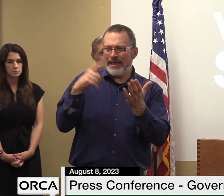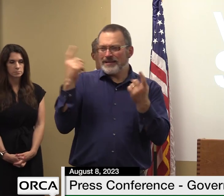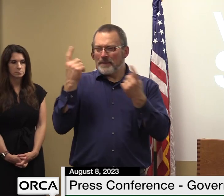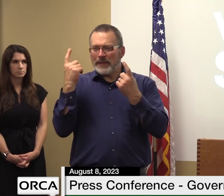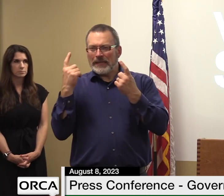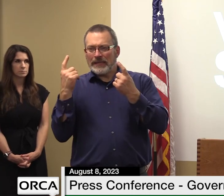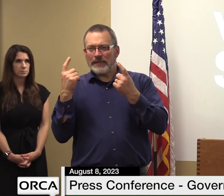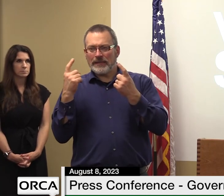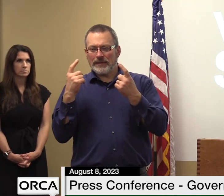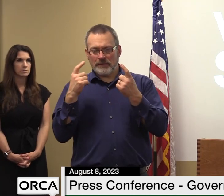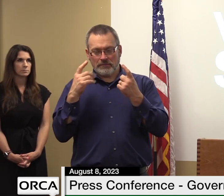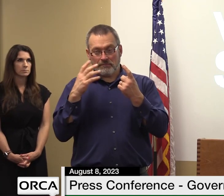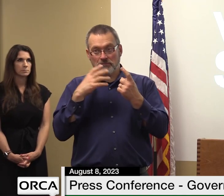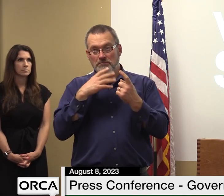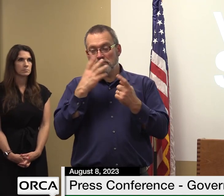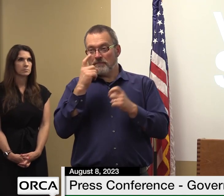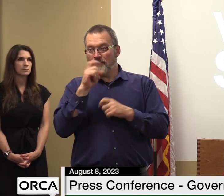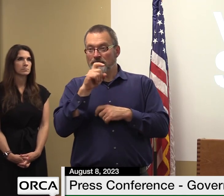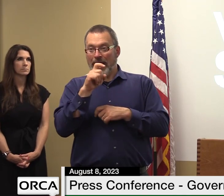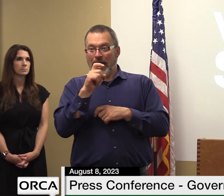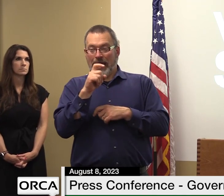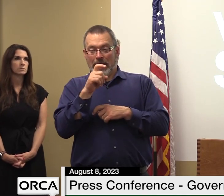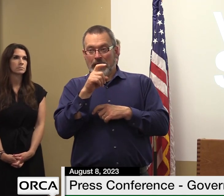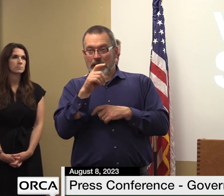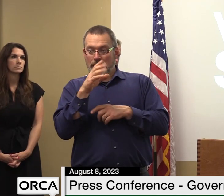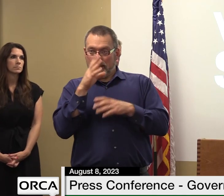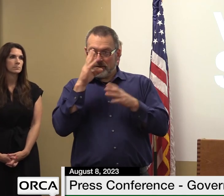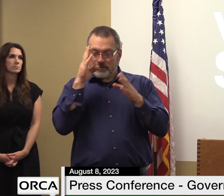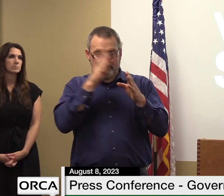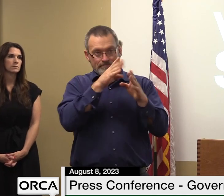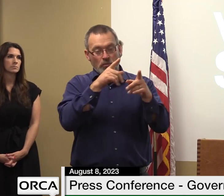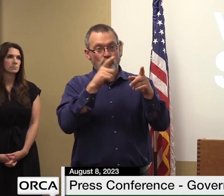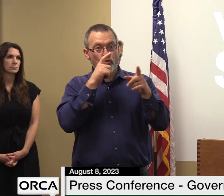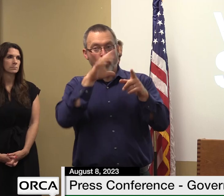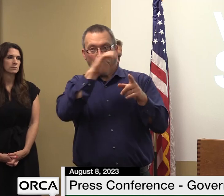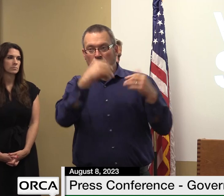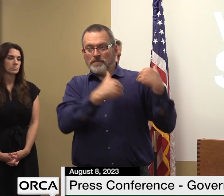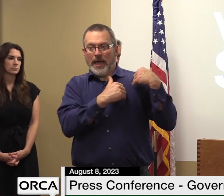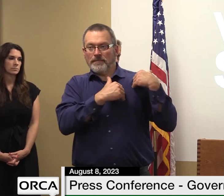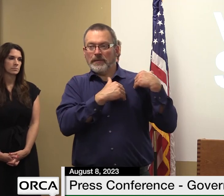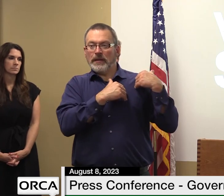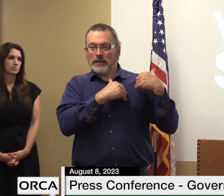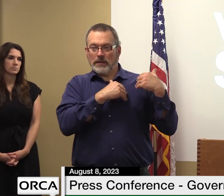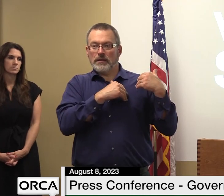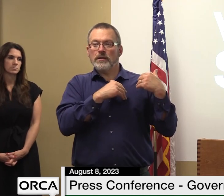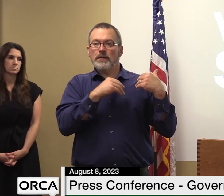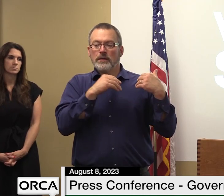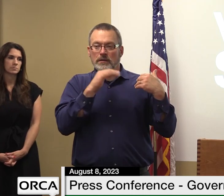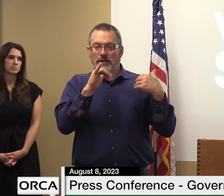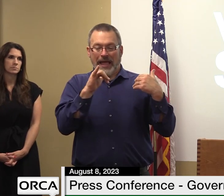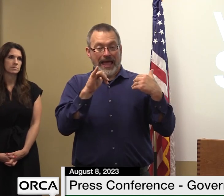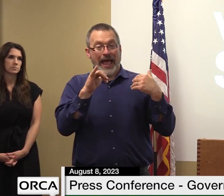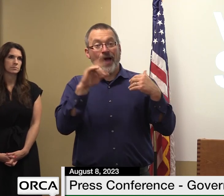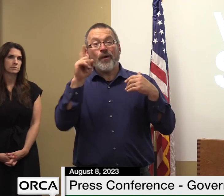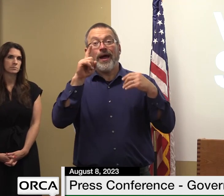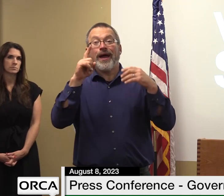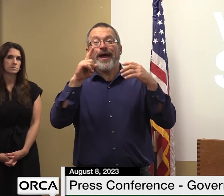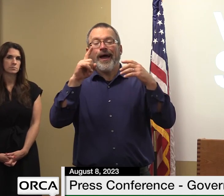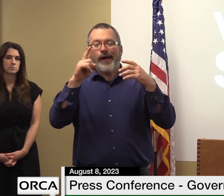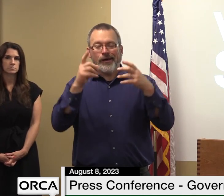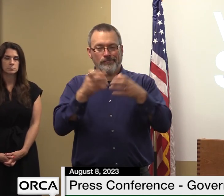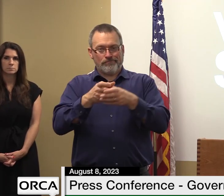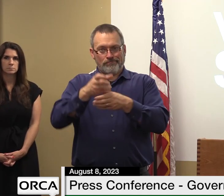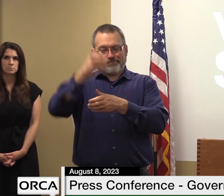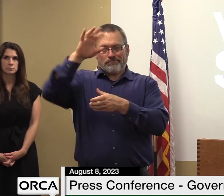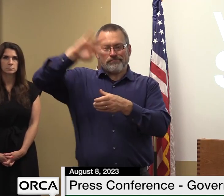to make the companies that are responsible for the fossil fuel emissions that they knew were going to be a